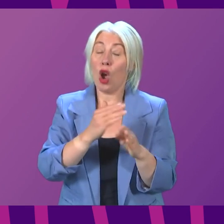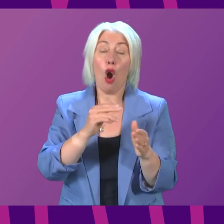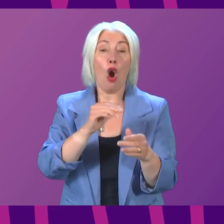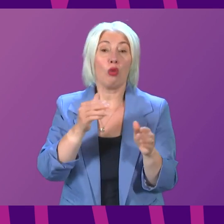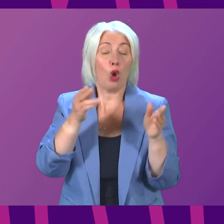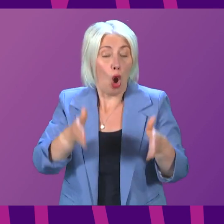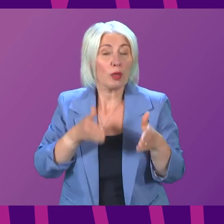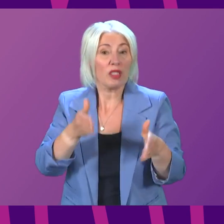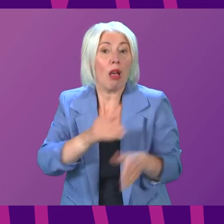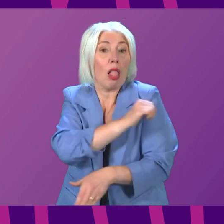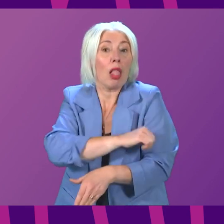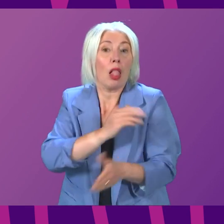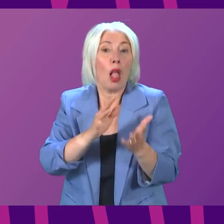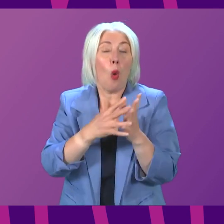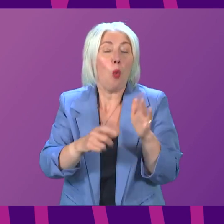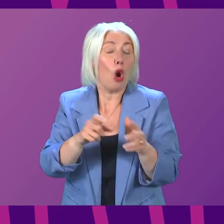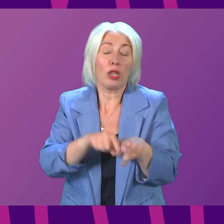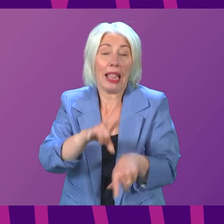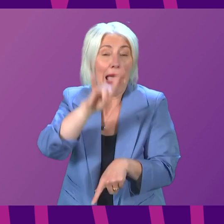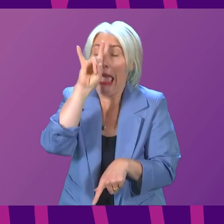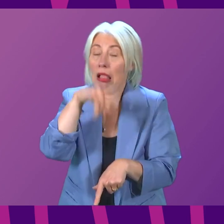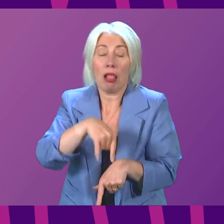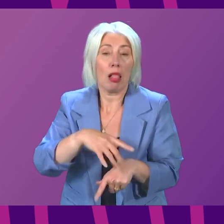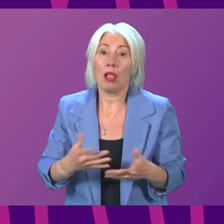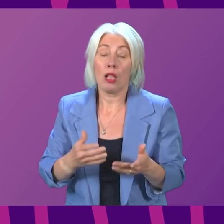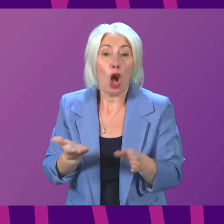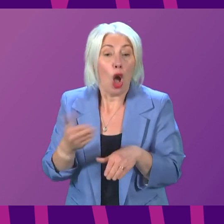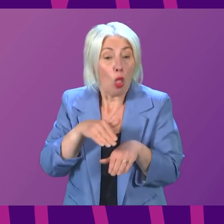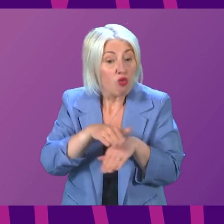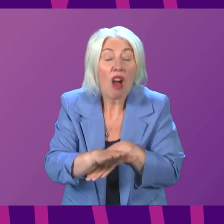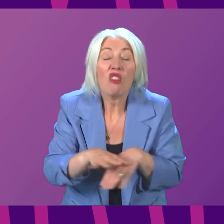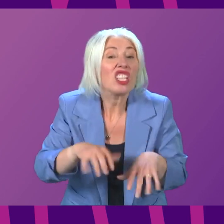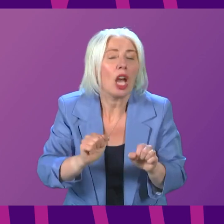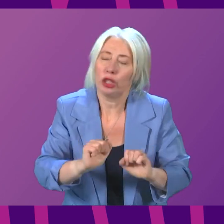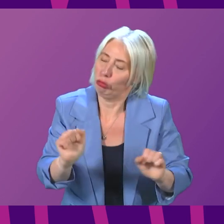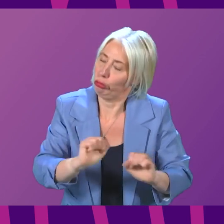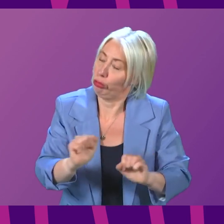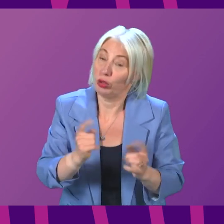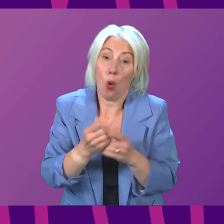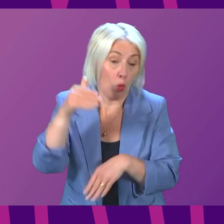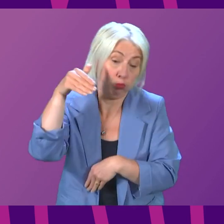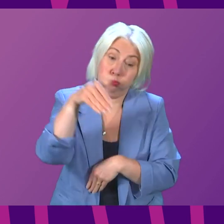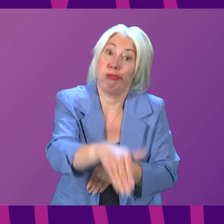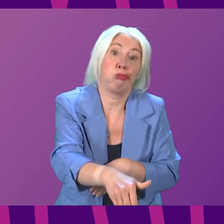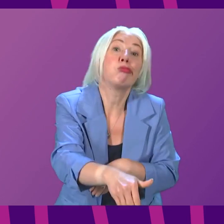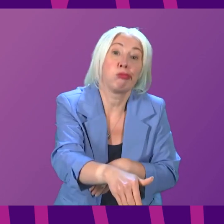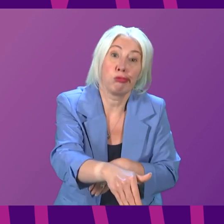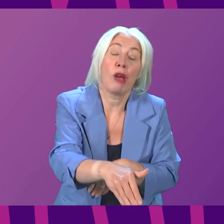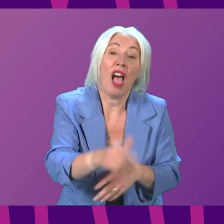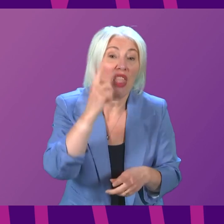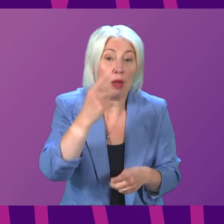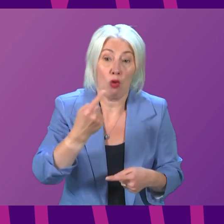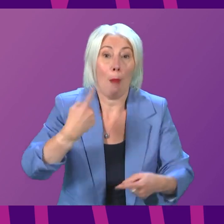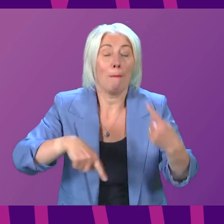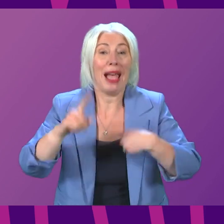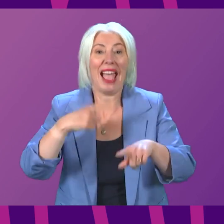hell on earth. The recovery hasn't even started yet. In fact, things have got worse. Instead, have gone back to